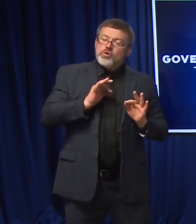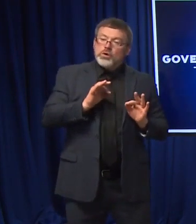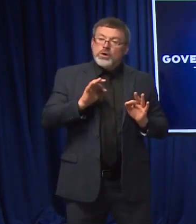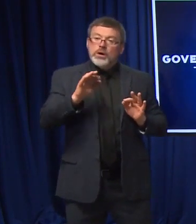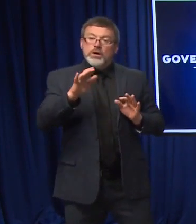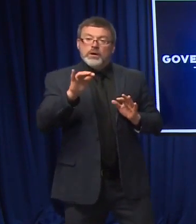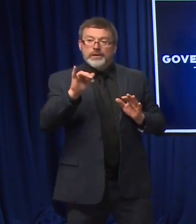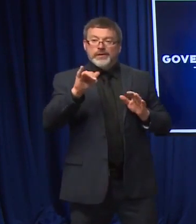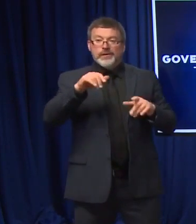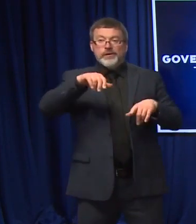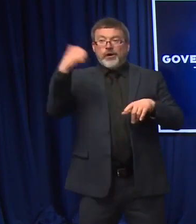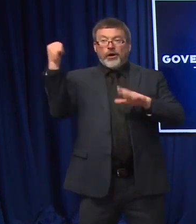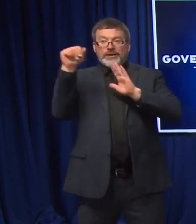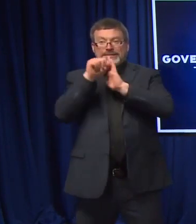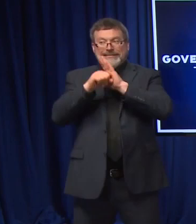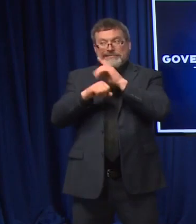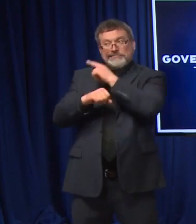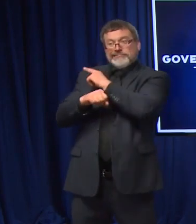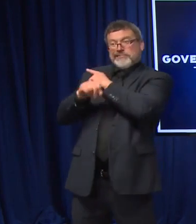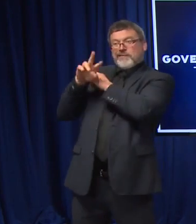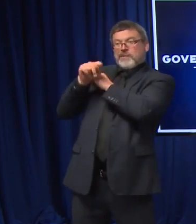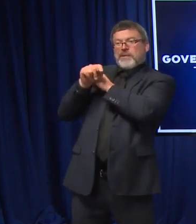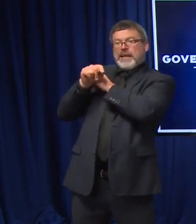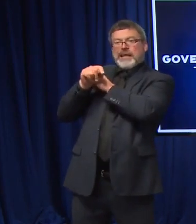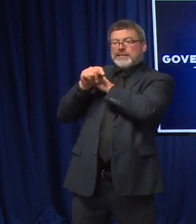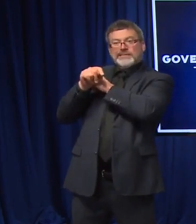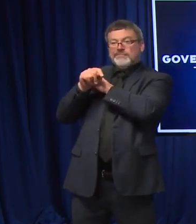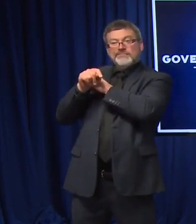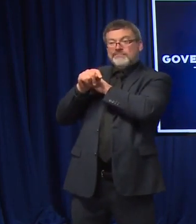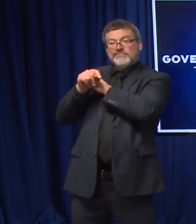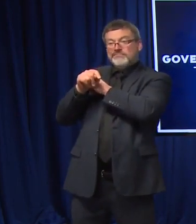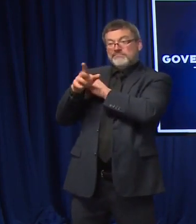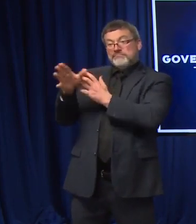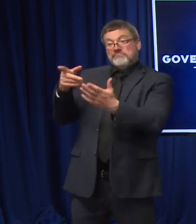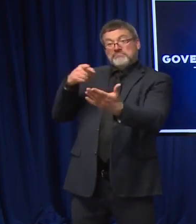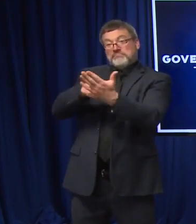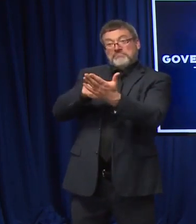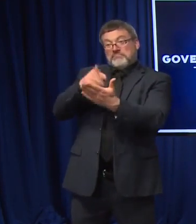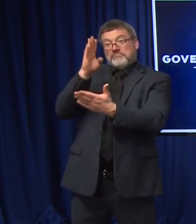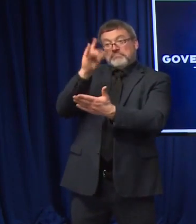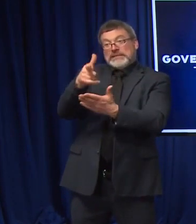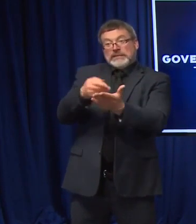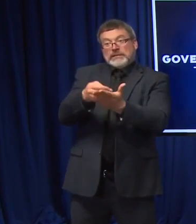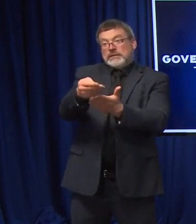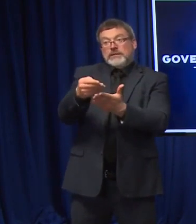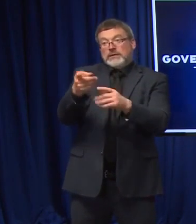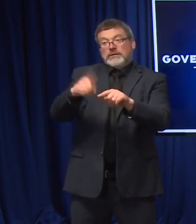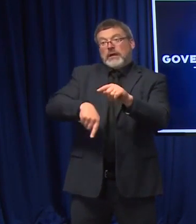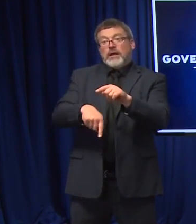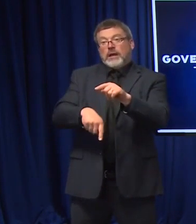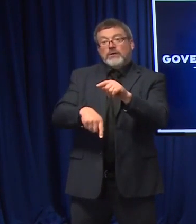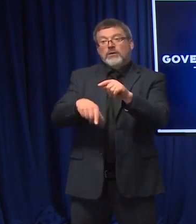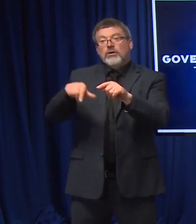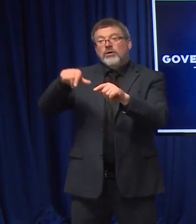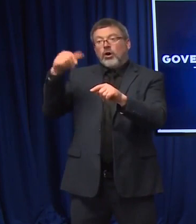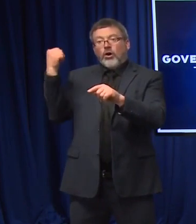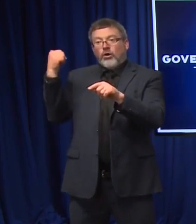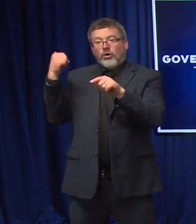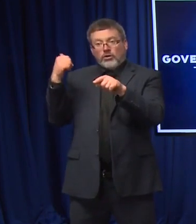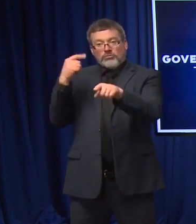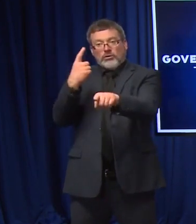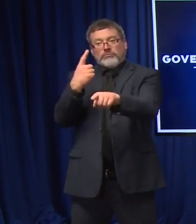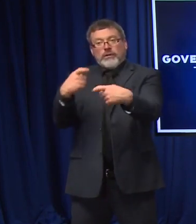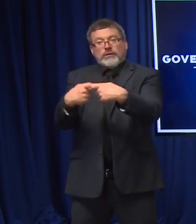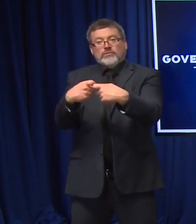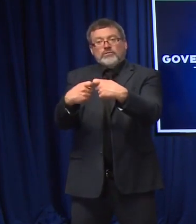mean, in the state of Vermont, for example, you can no longer build with anything but electric heat, right? You can't put oil